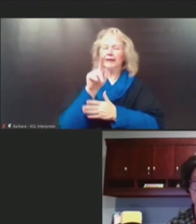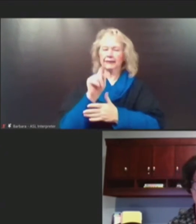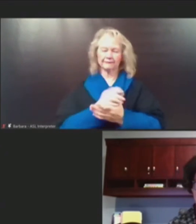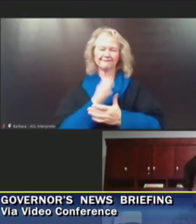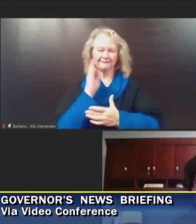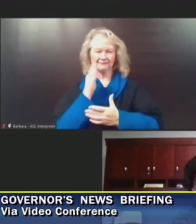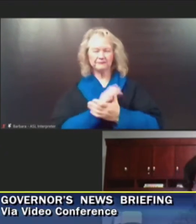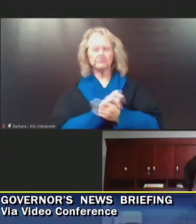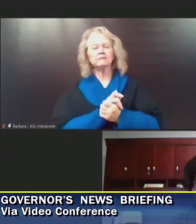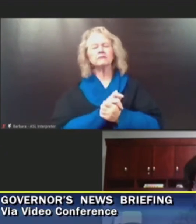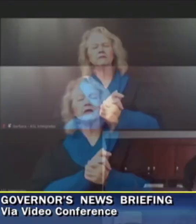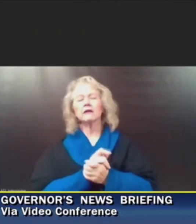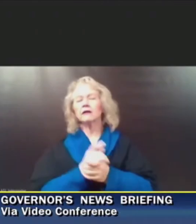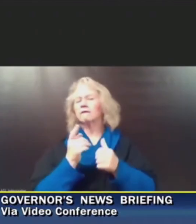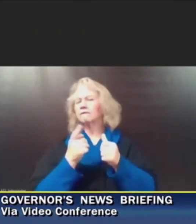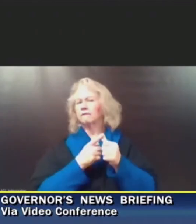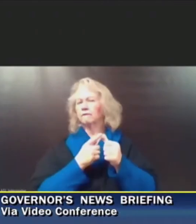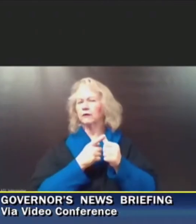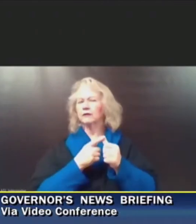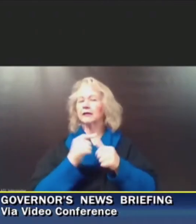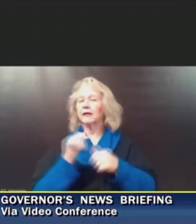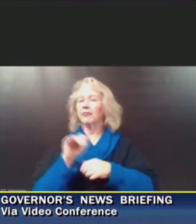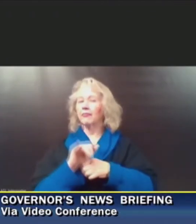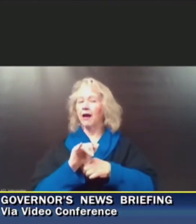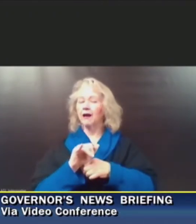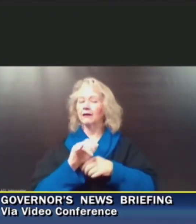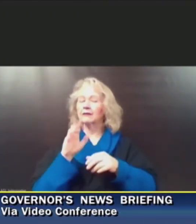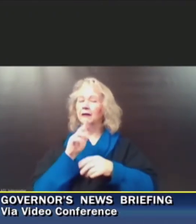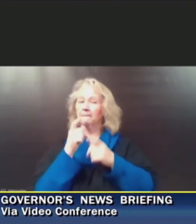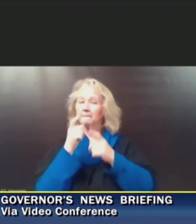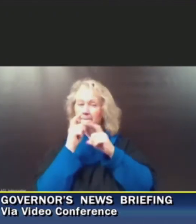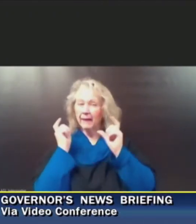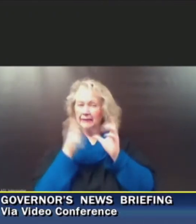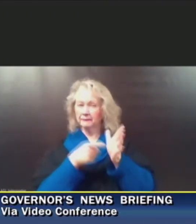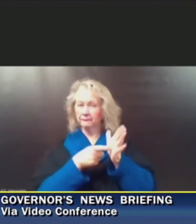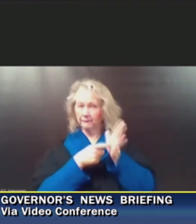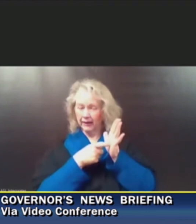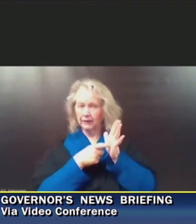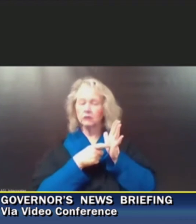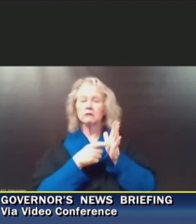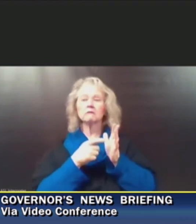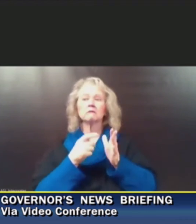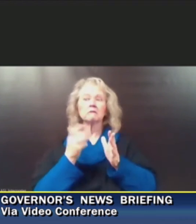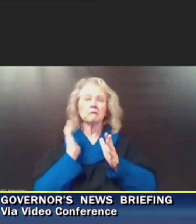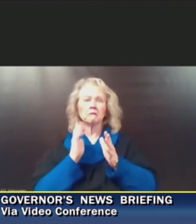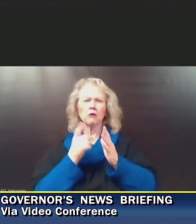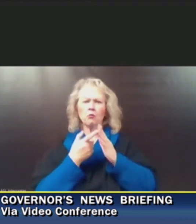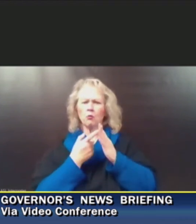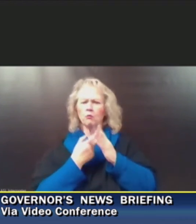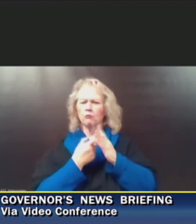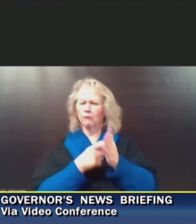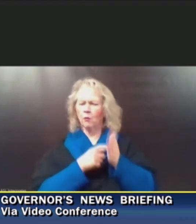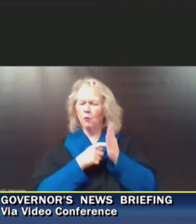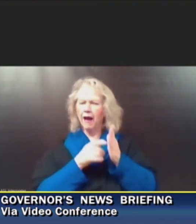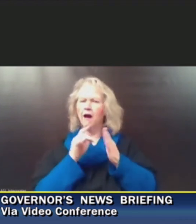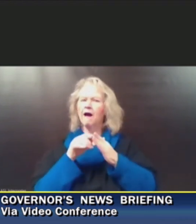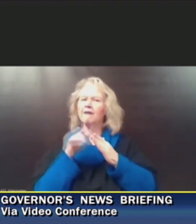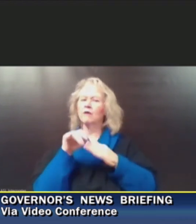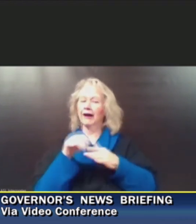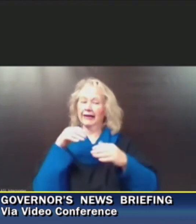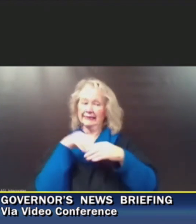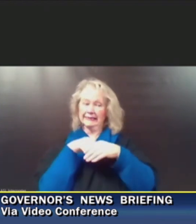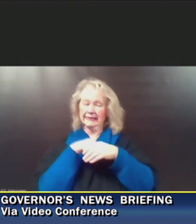Hi. First of all, on the subject of mask mandates, at one point, masks were required in indoor settings for unvaccinated people.